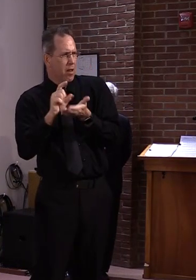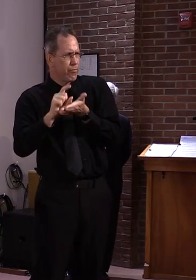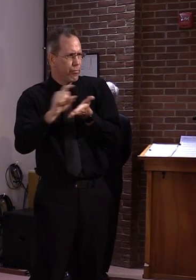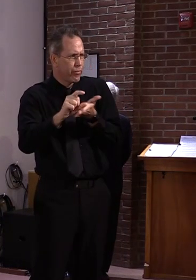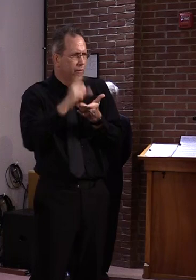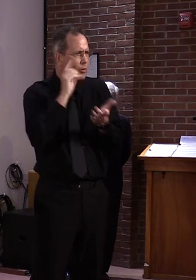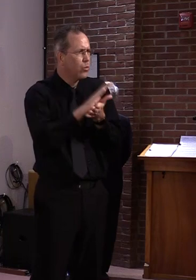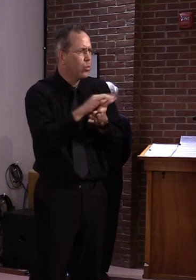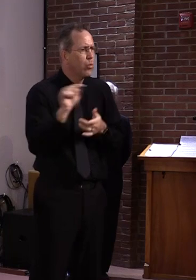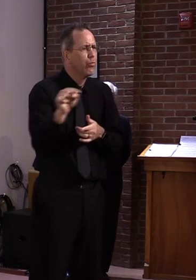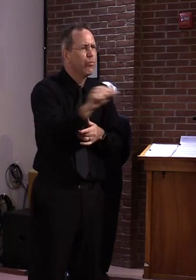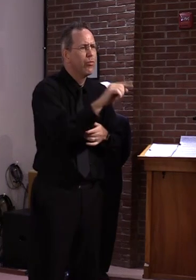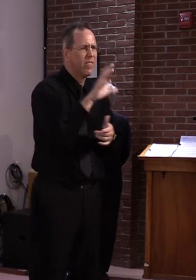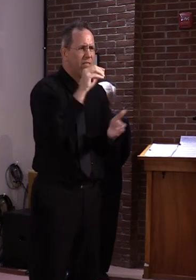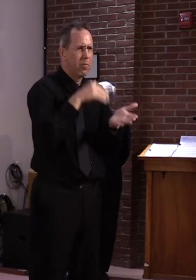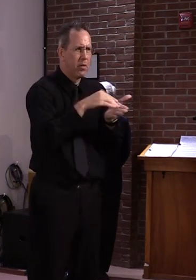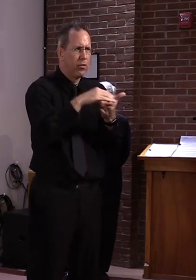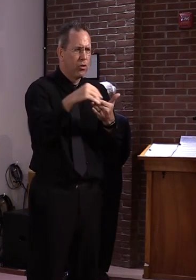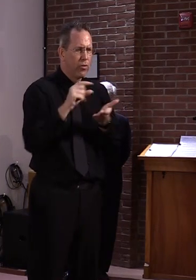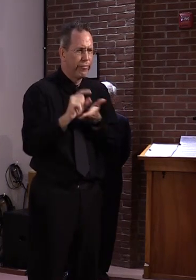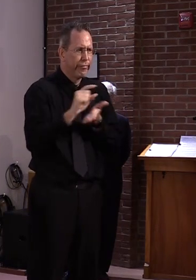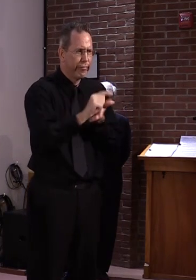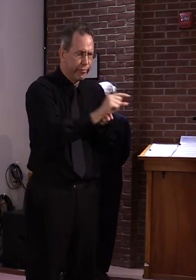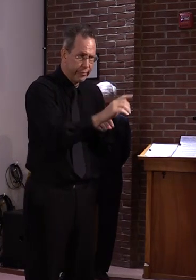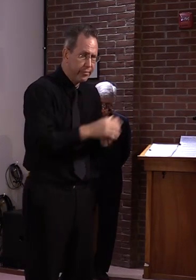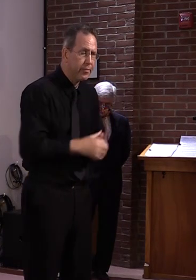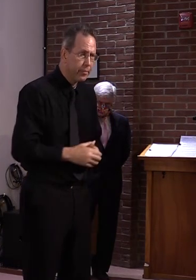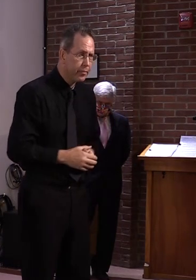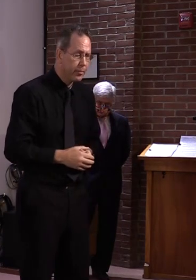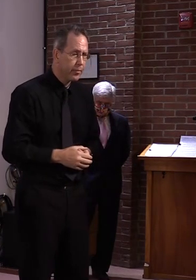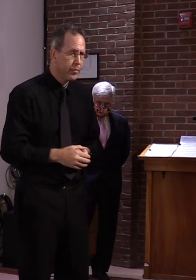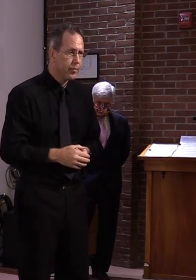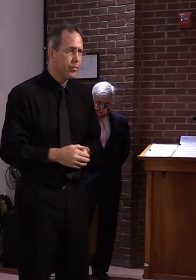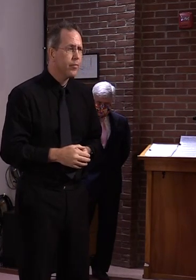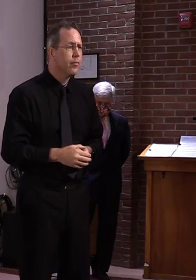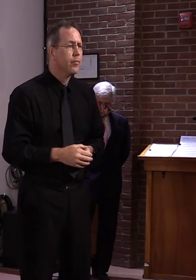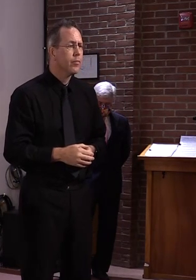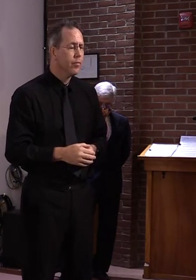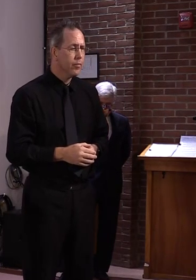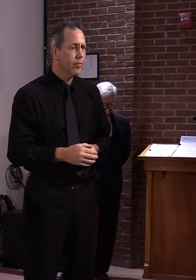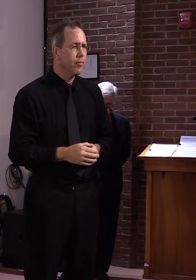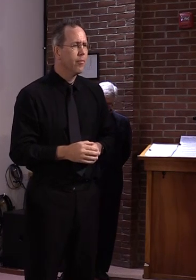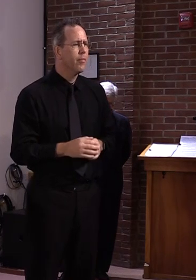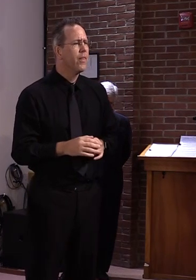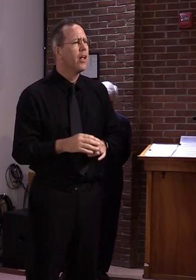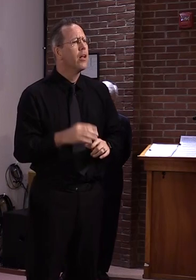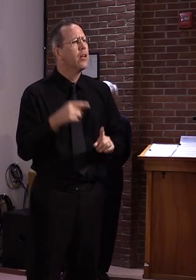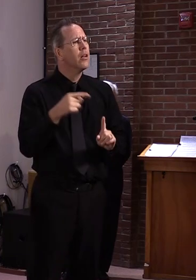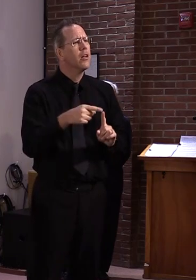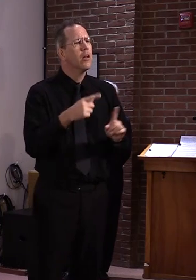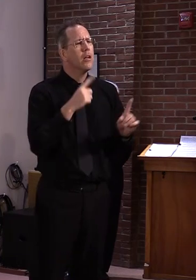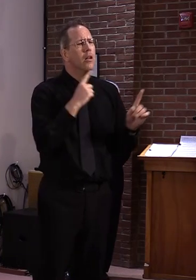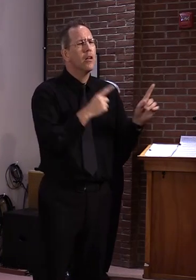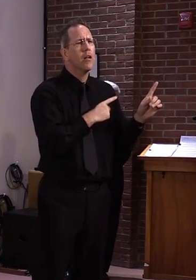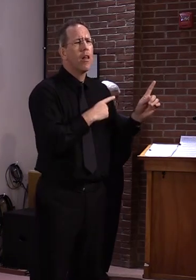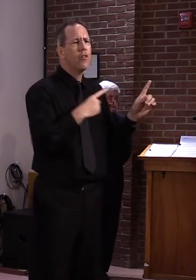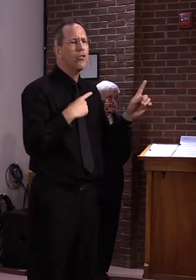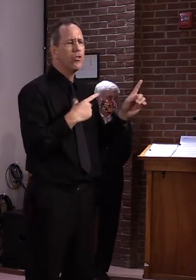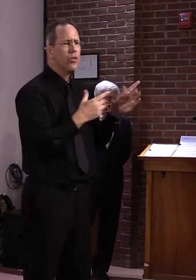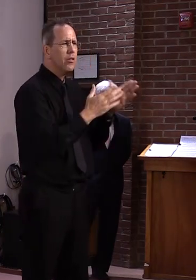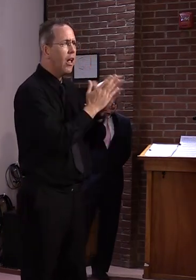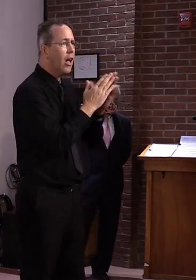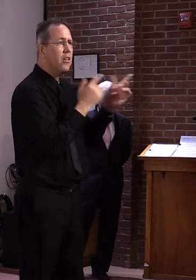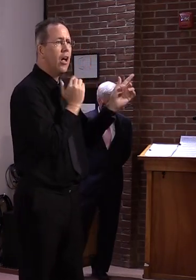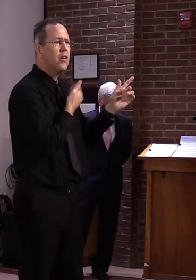delay, the request wasn't that we delay a request to the federal government because we received approval. little separate pot of money altogether, what we call the